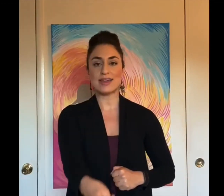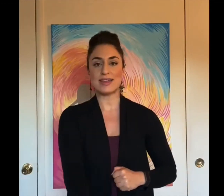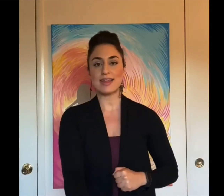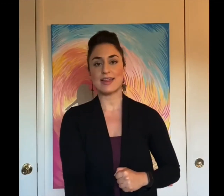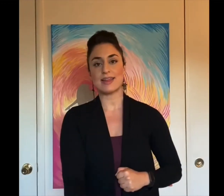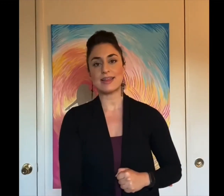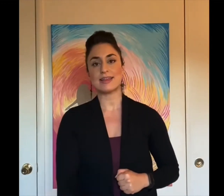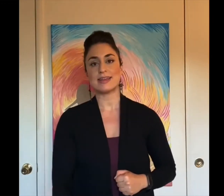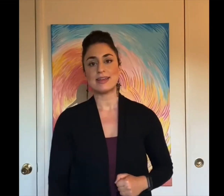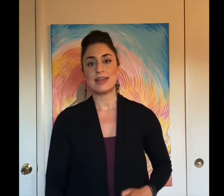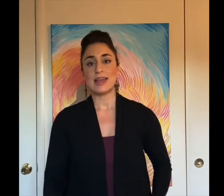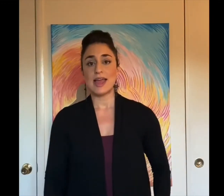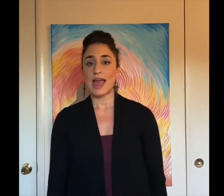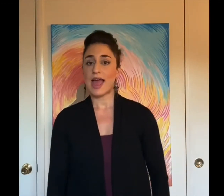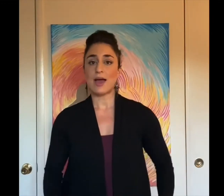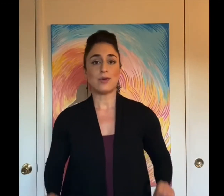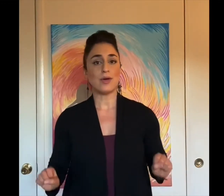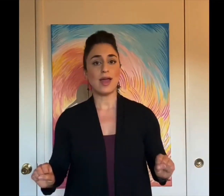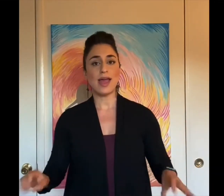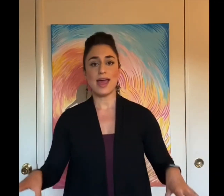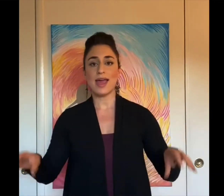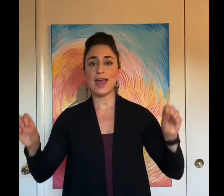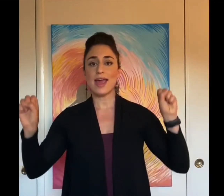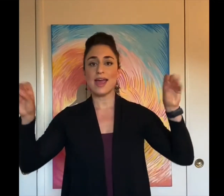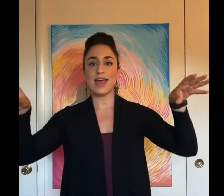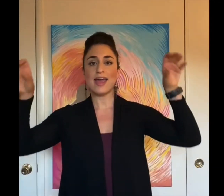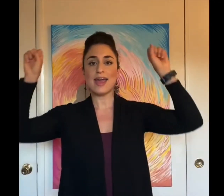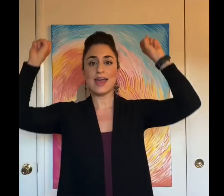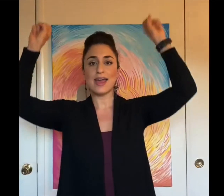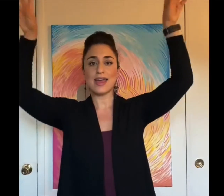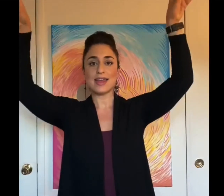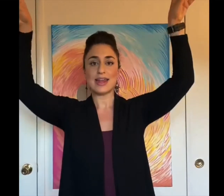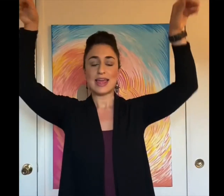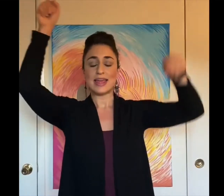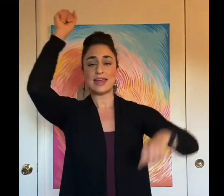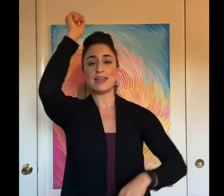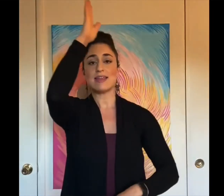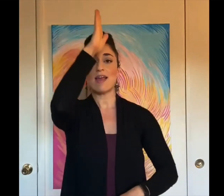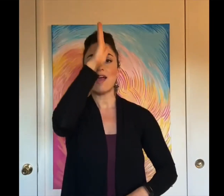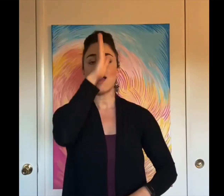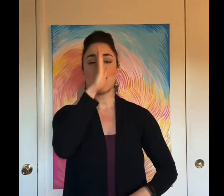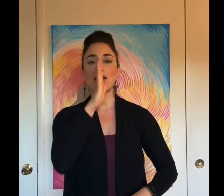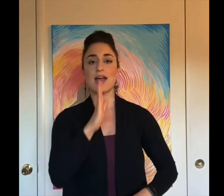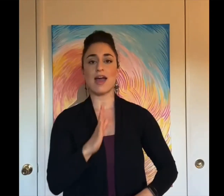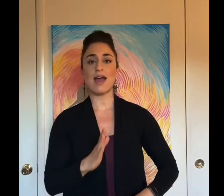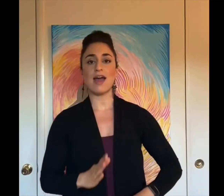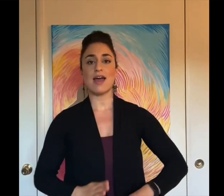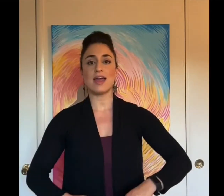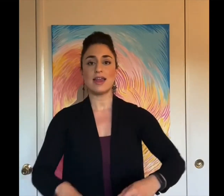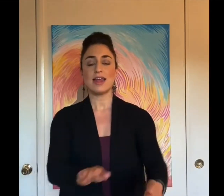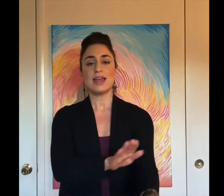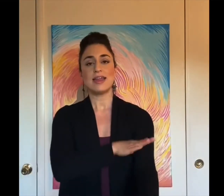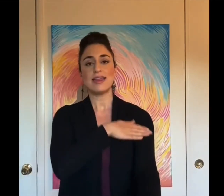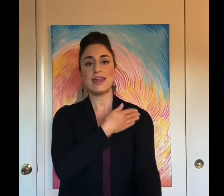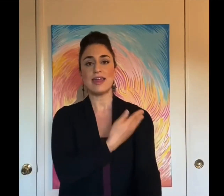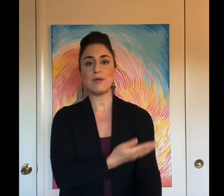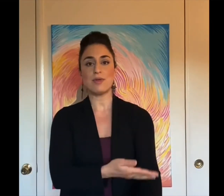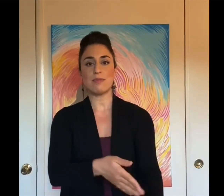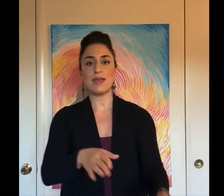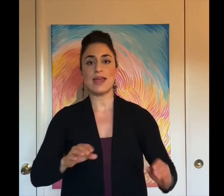How great is our God Sing with me